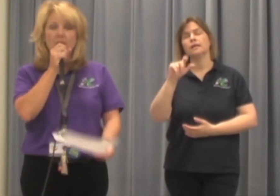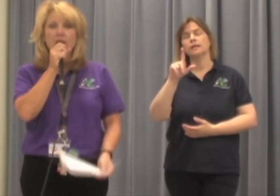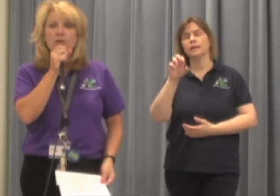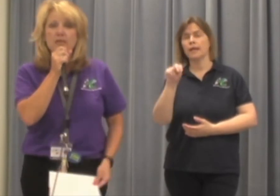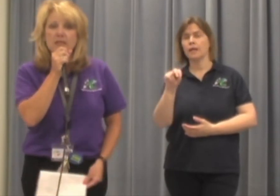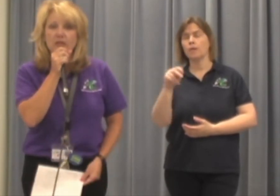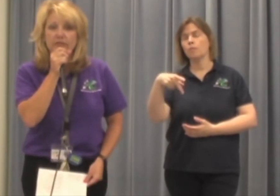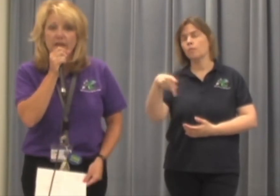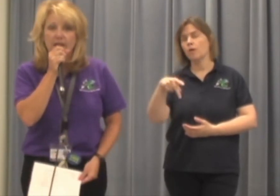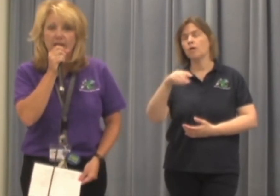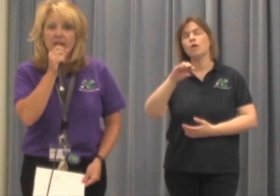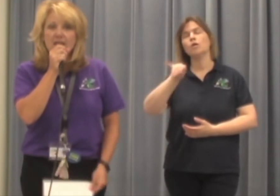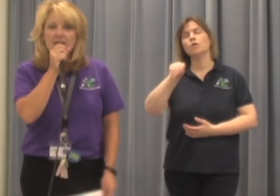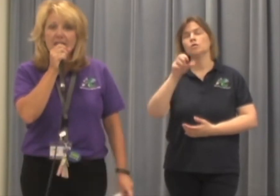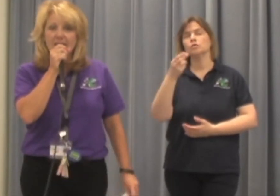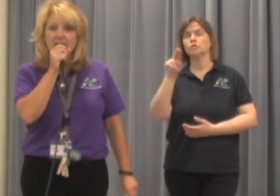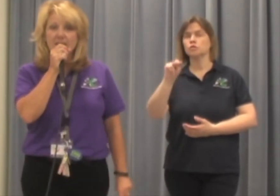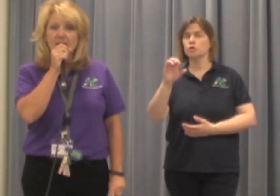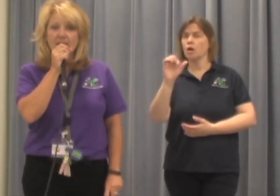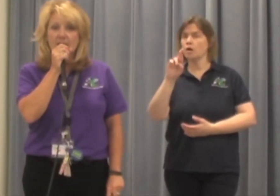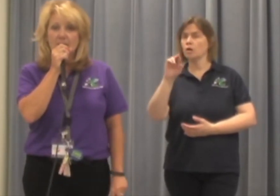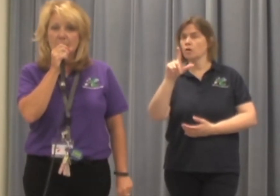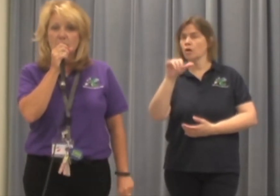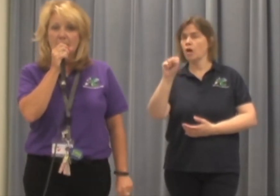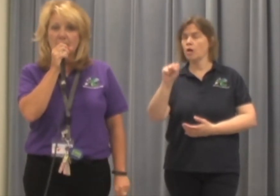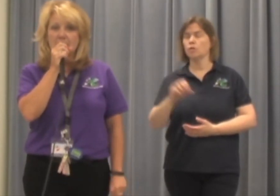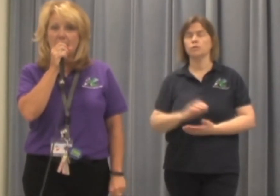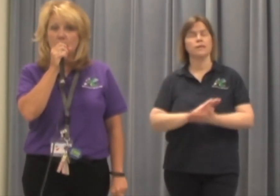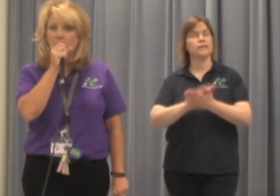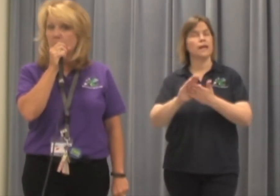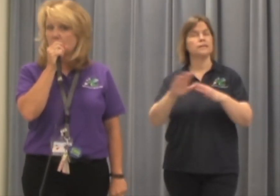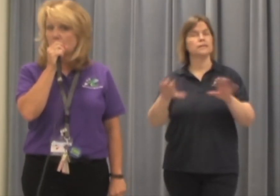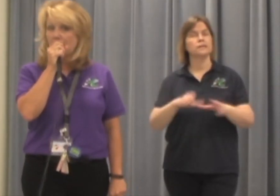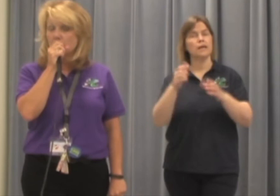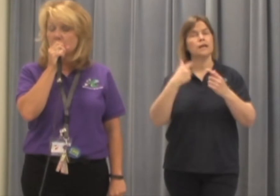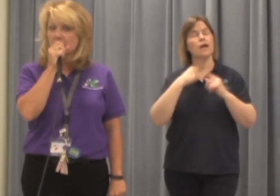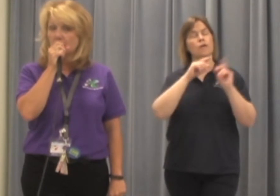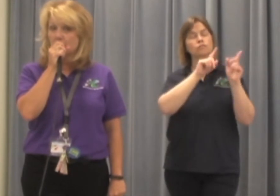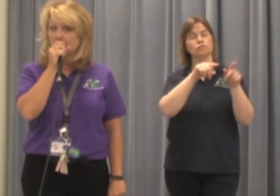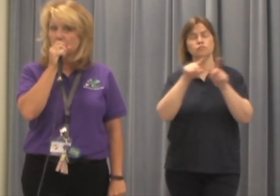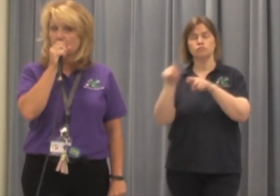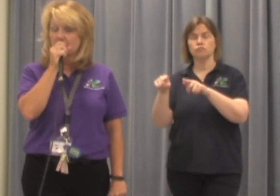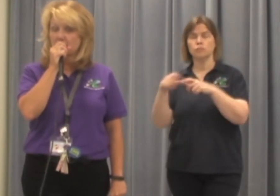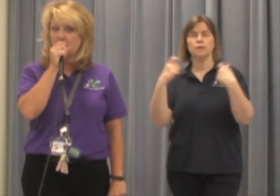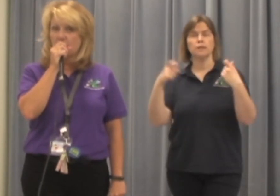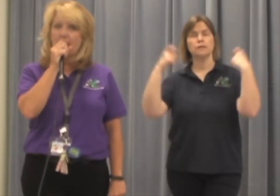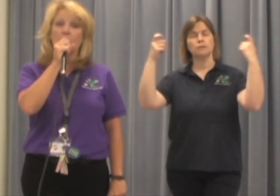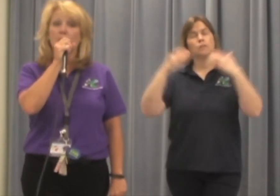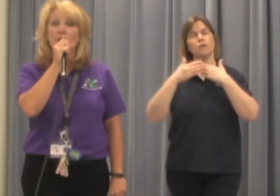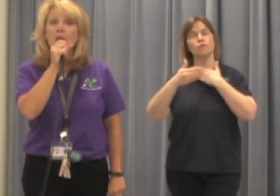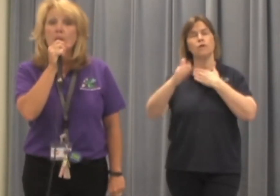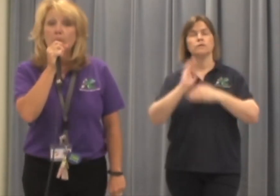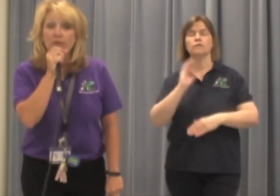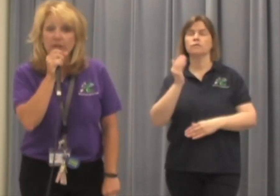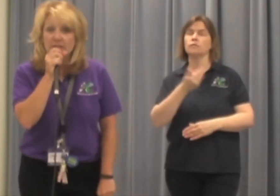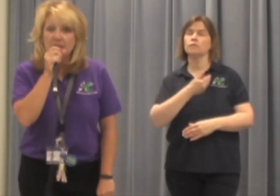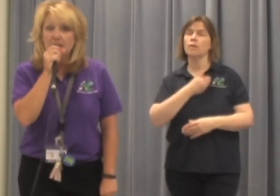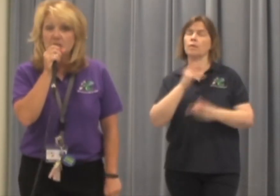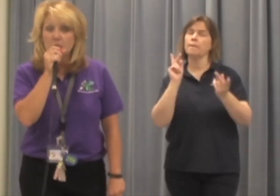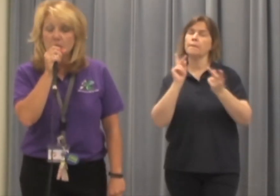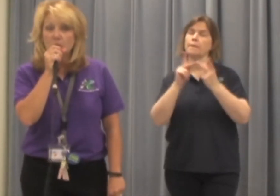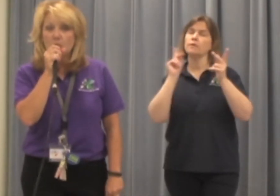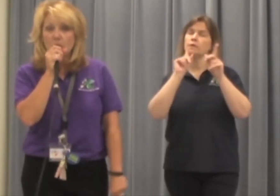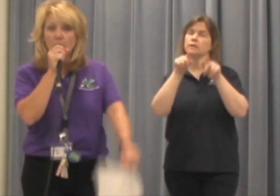Giancarlo Silva. Nicely done, Dynamite Dragons. I will be around to celebrate the rest of our perfect